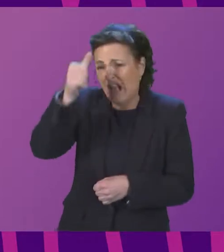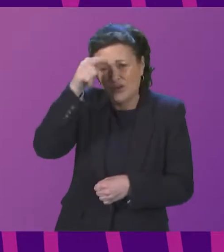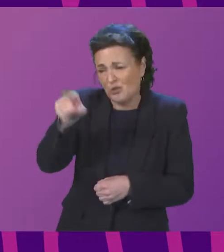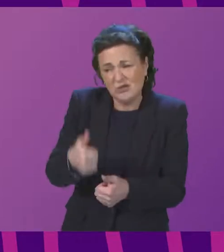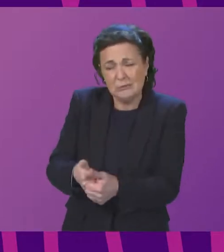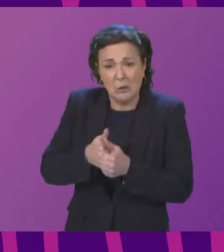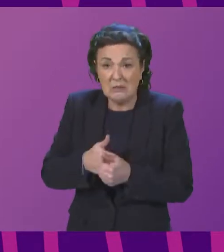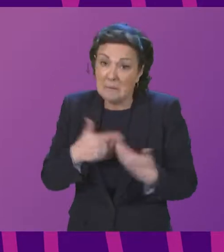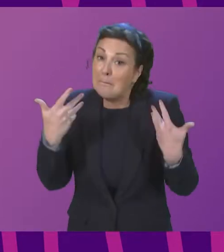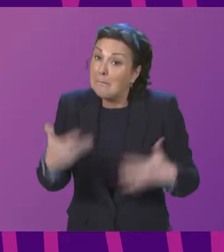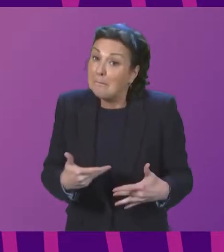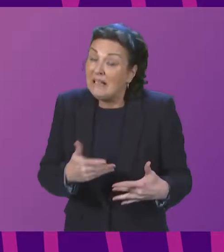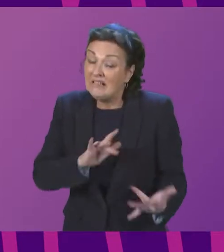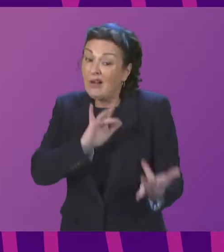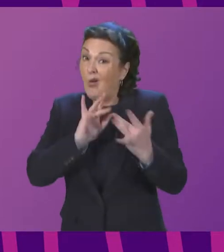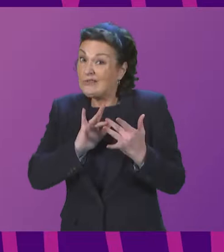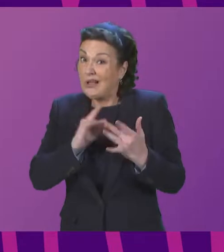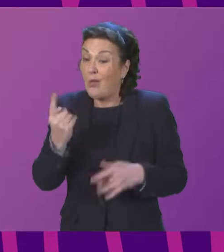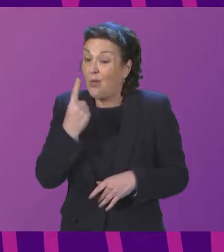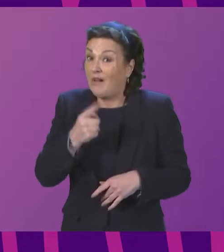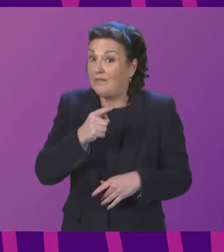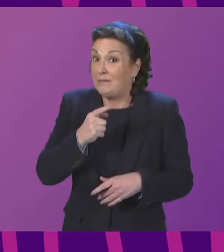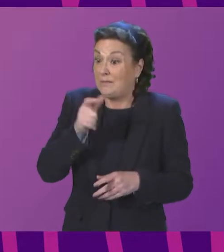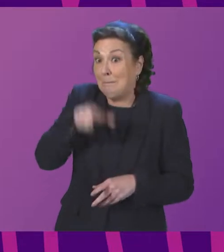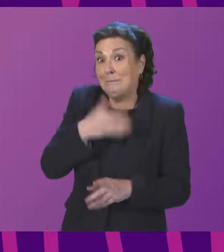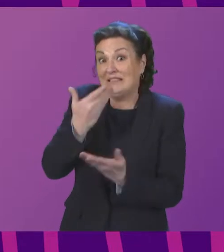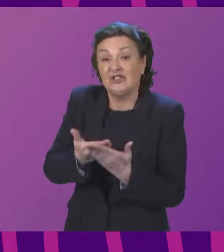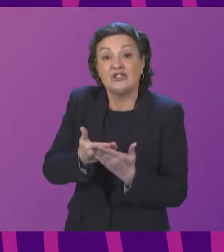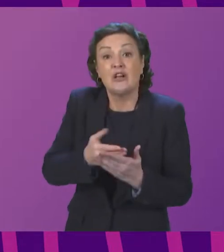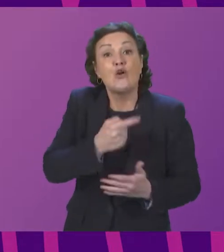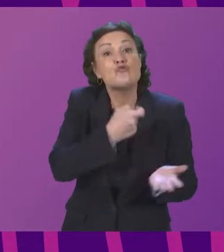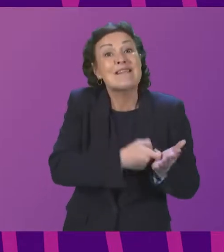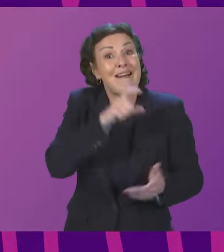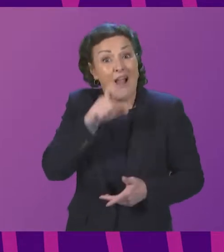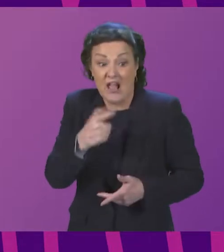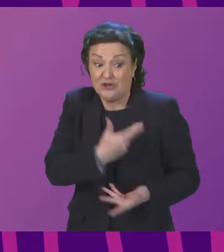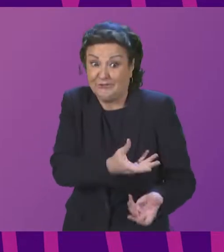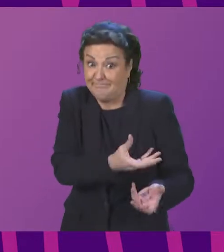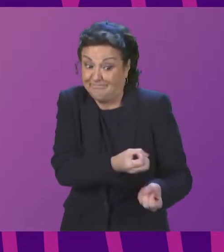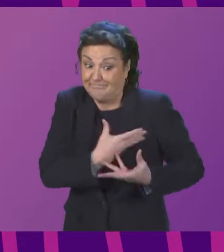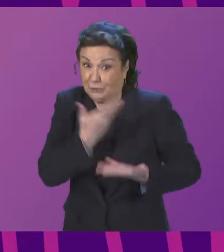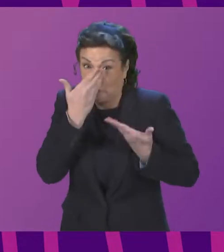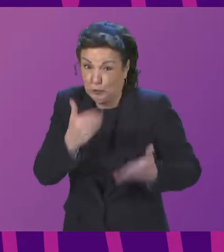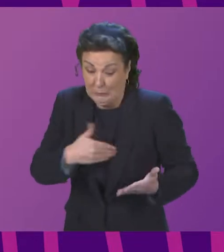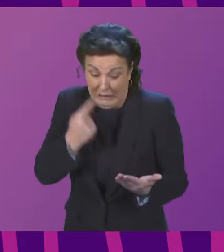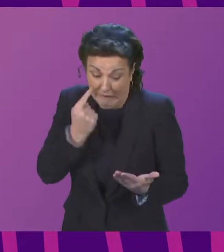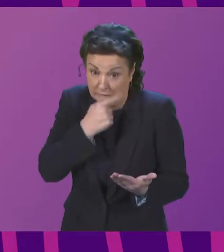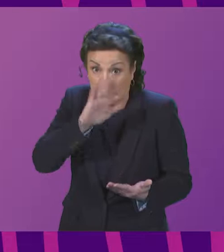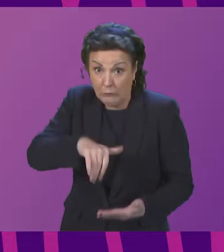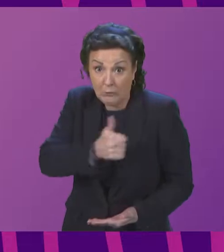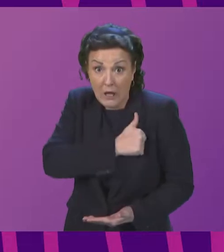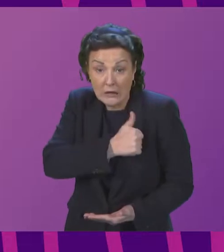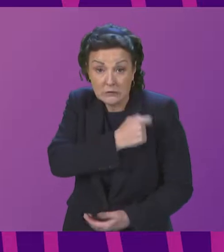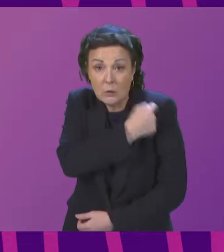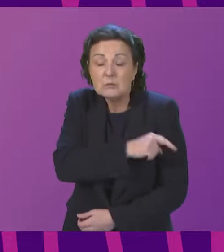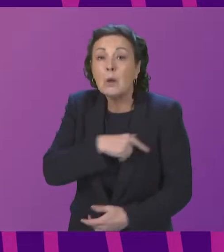by one of the petitioners Rosanna Clarkin and she shared with me the evidence you've referenced from Shouldice Hospital in Canada